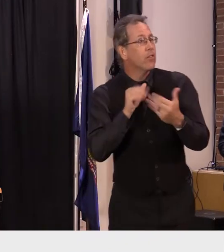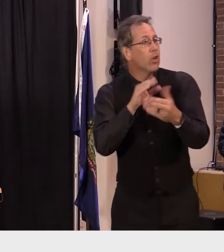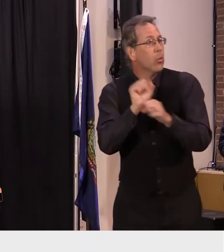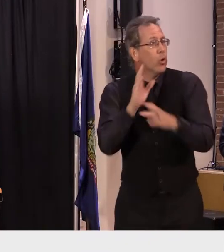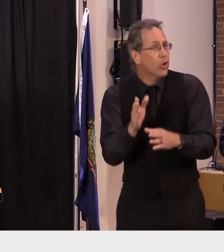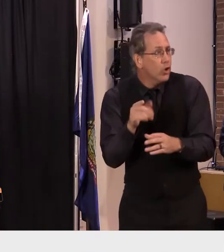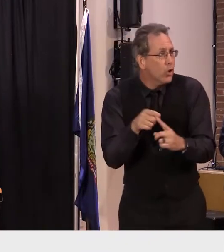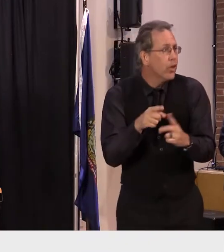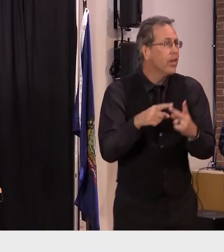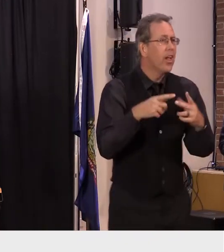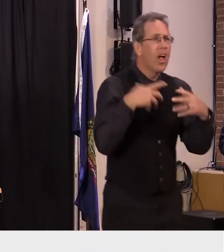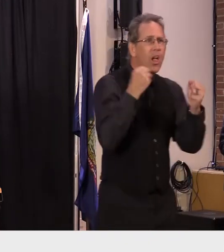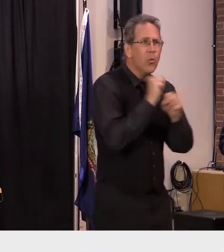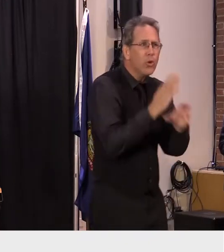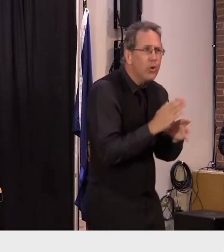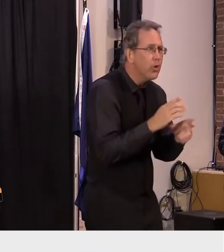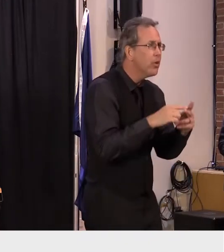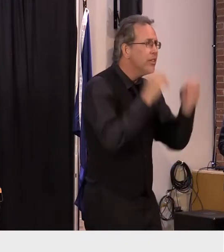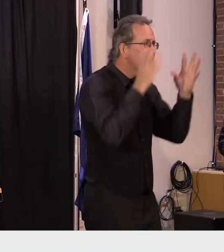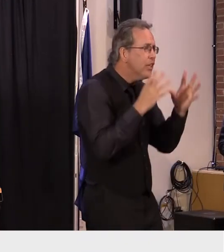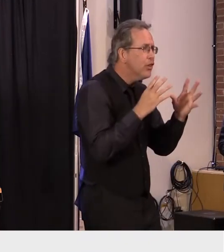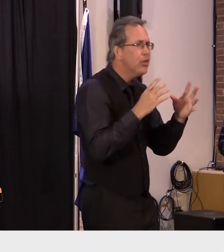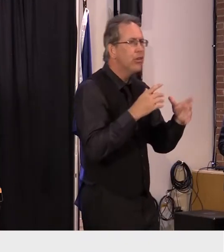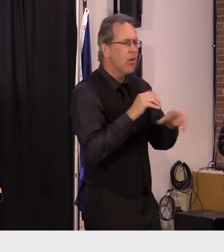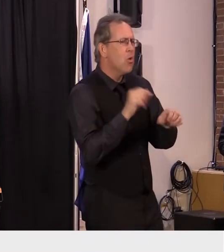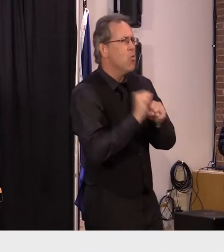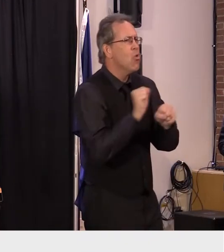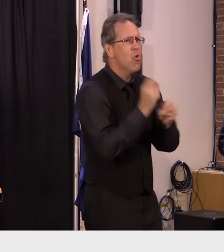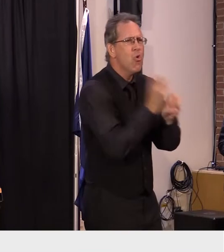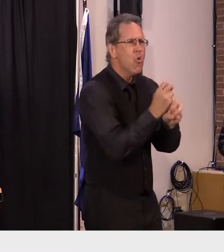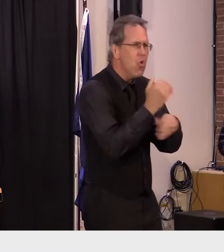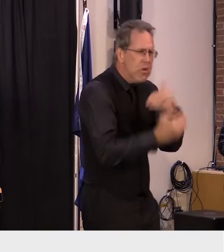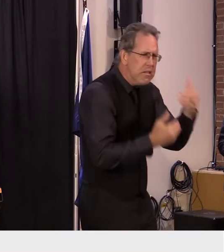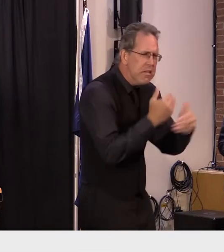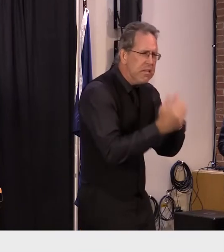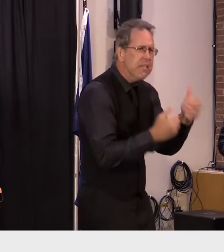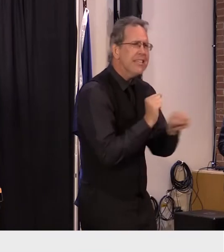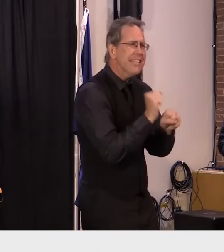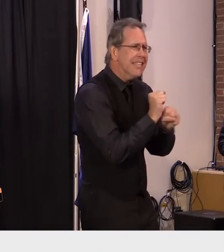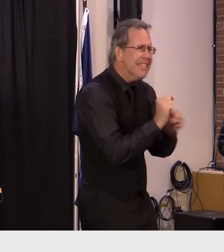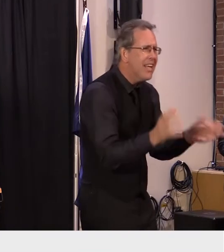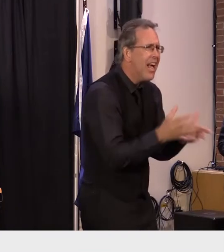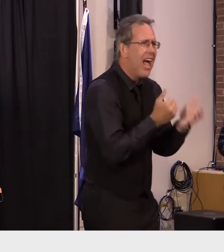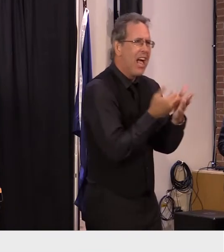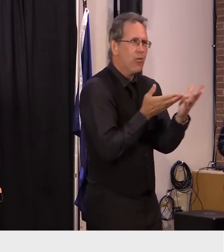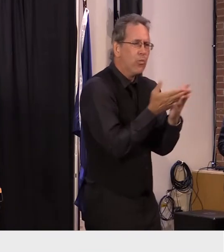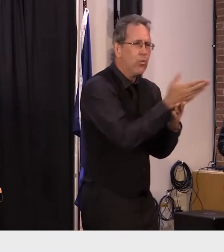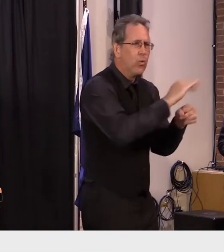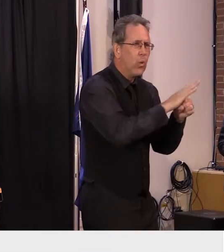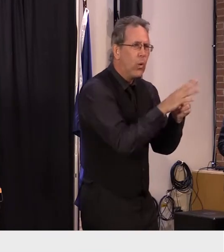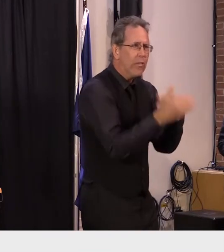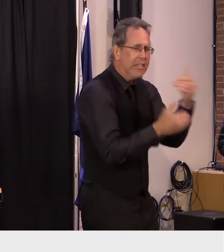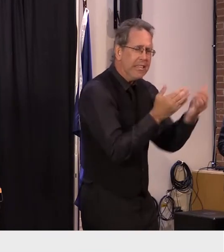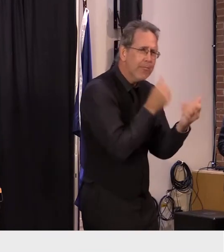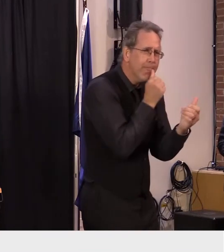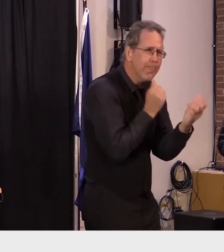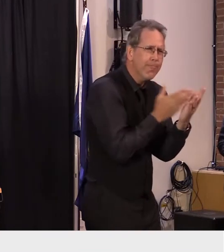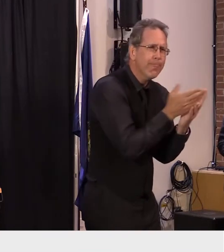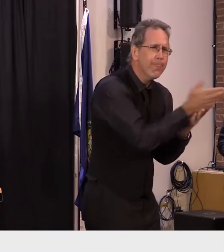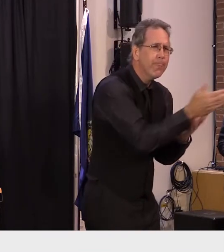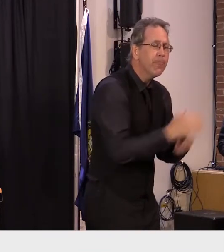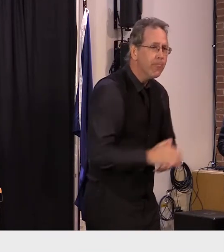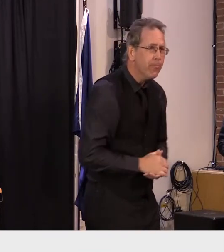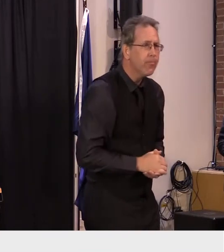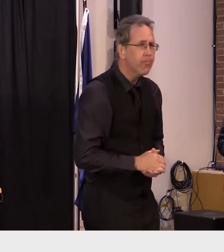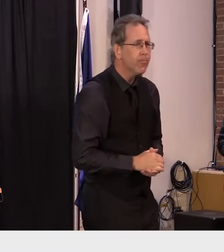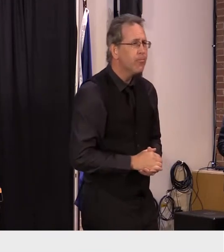misuse providers worked incredibly hard to help everyone through the pandemic the fact is some of the steps